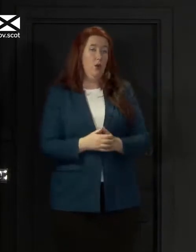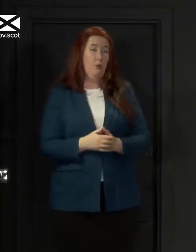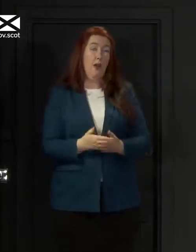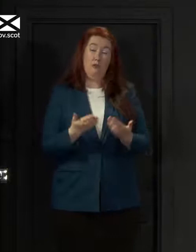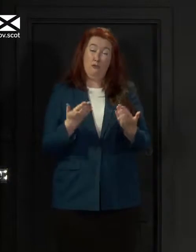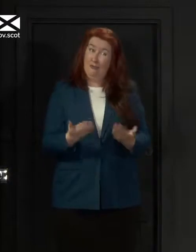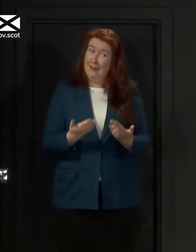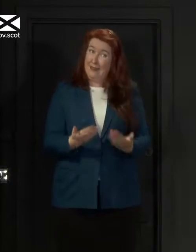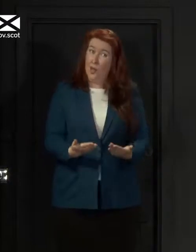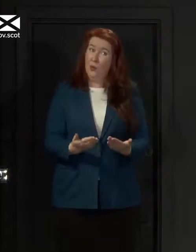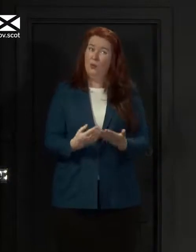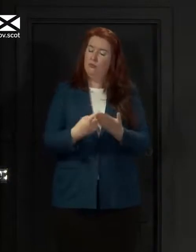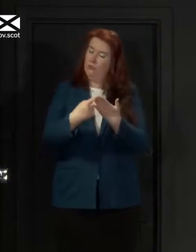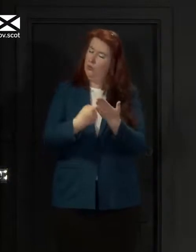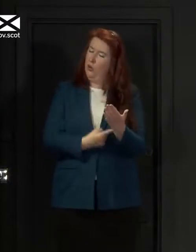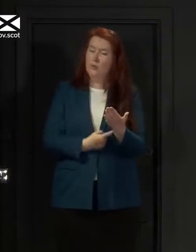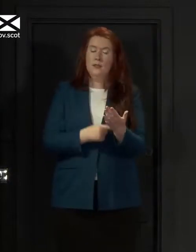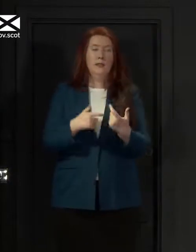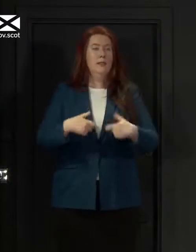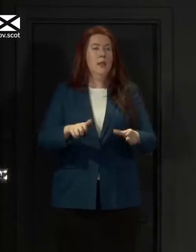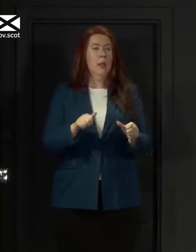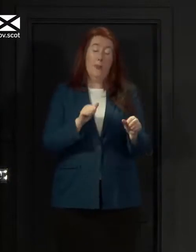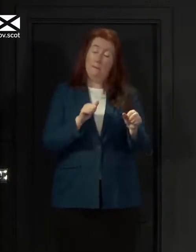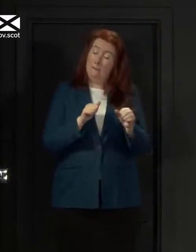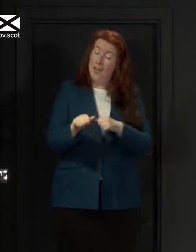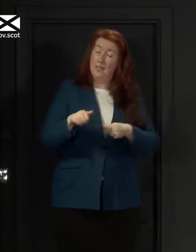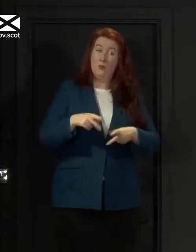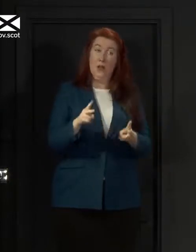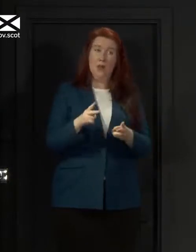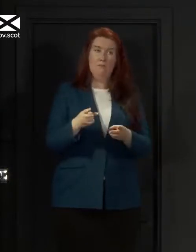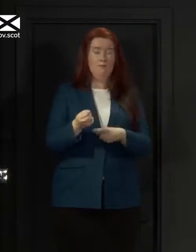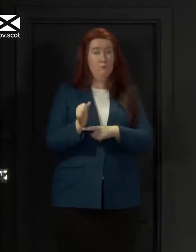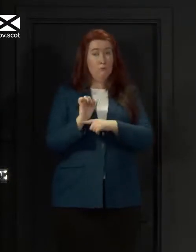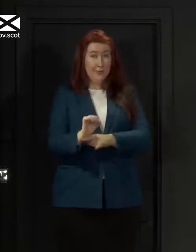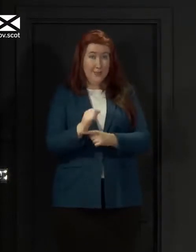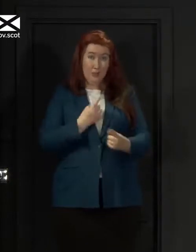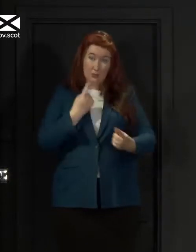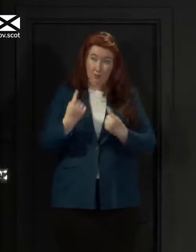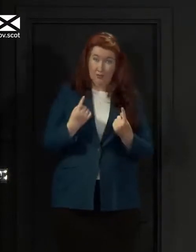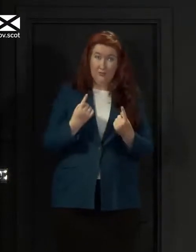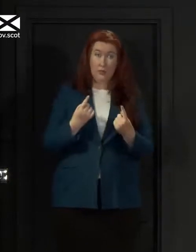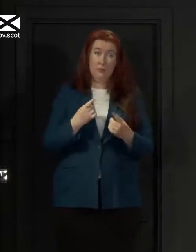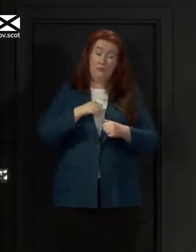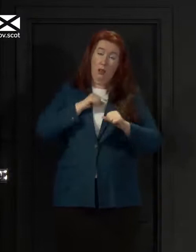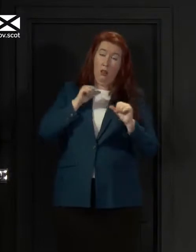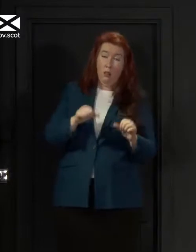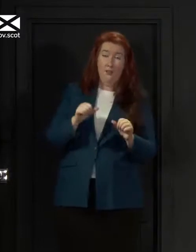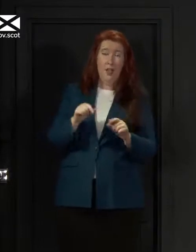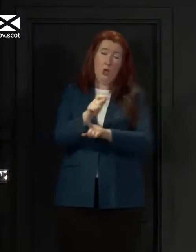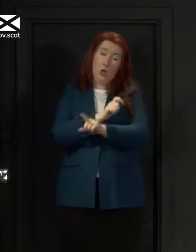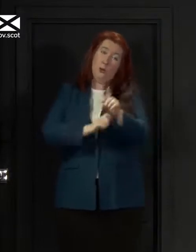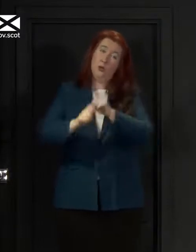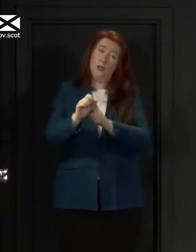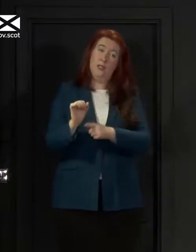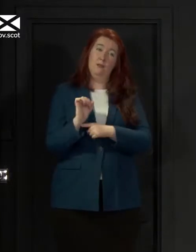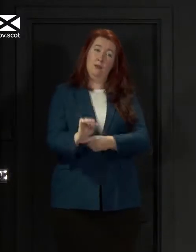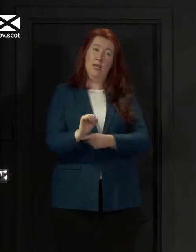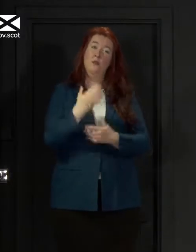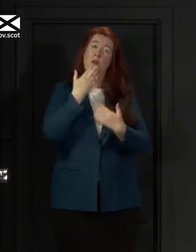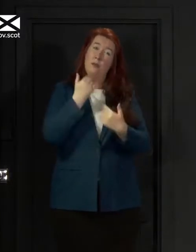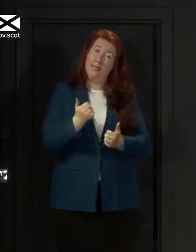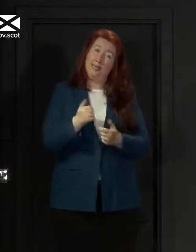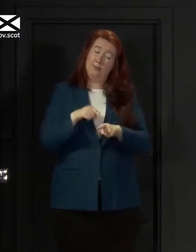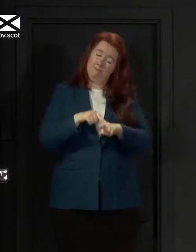these rules remain the best way of protecting ourselves, our loved ones and our communities. So please